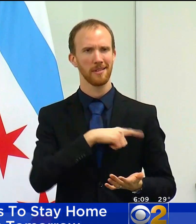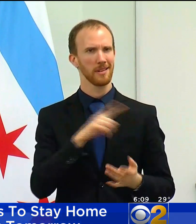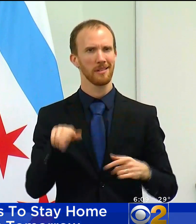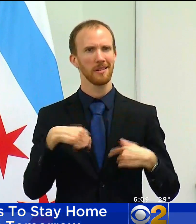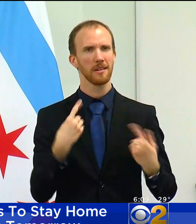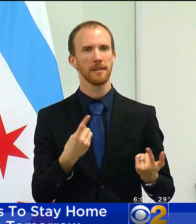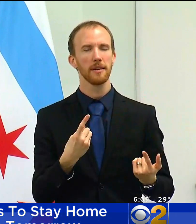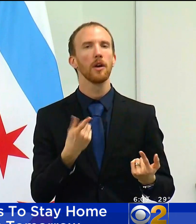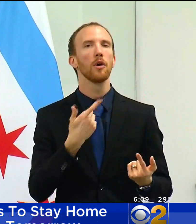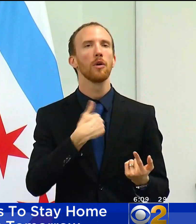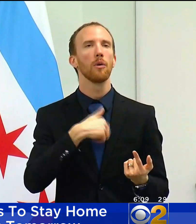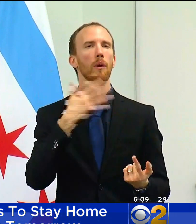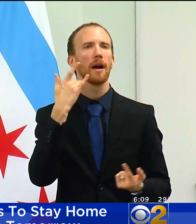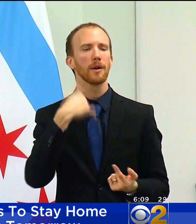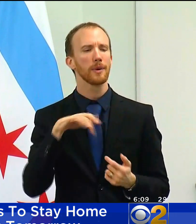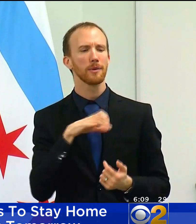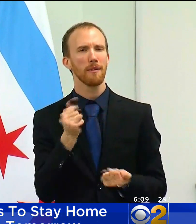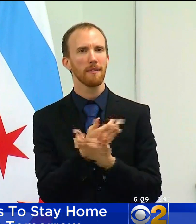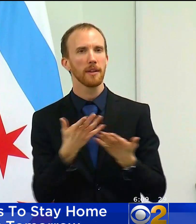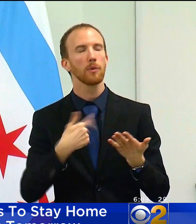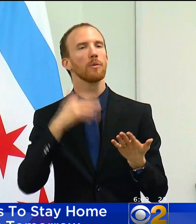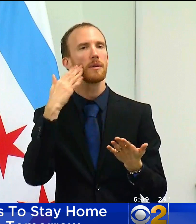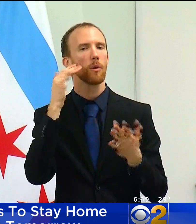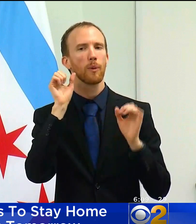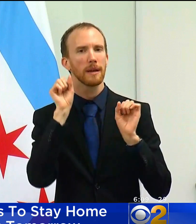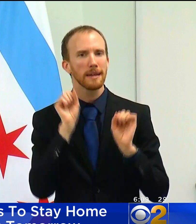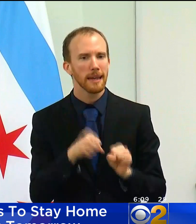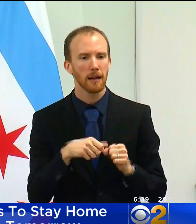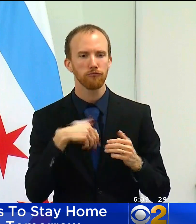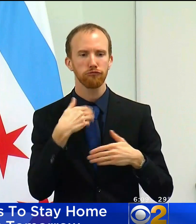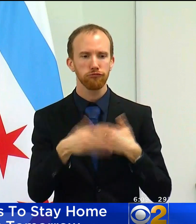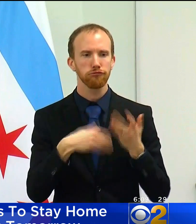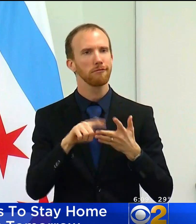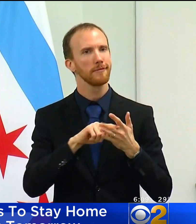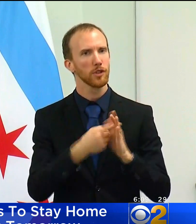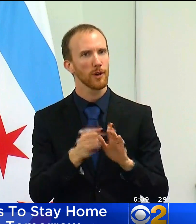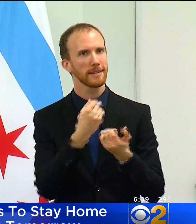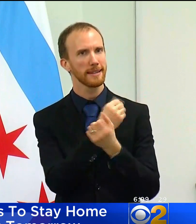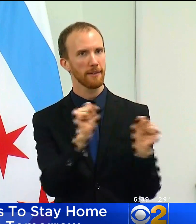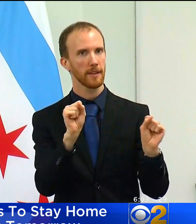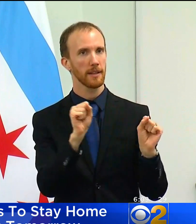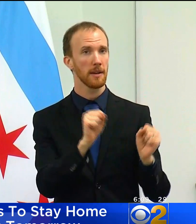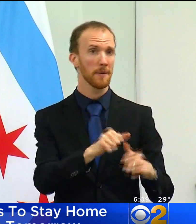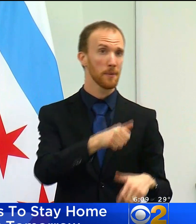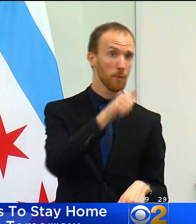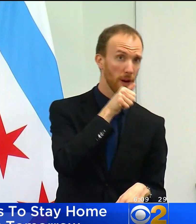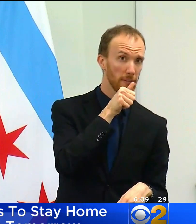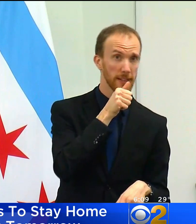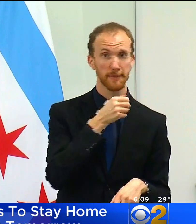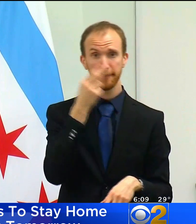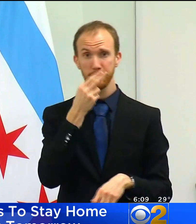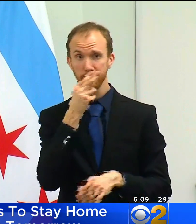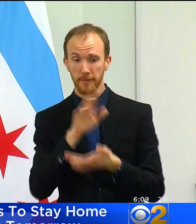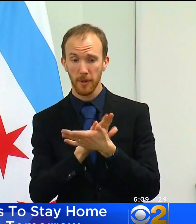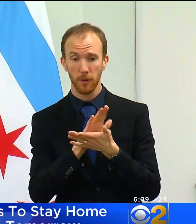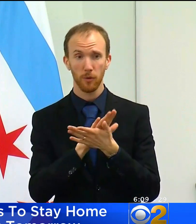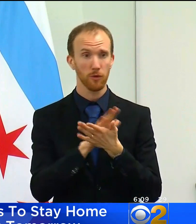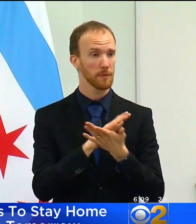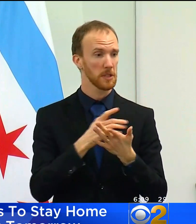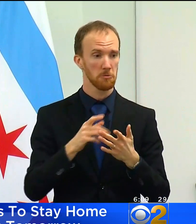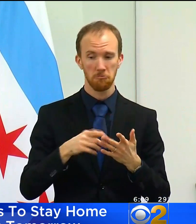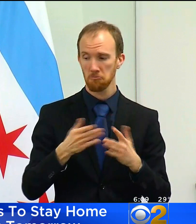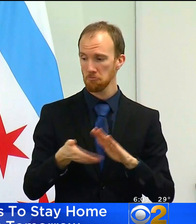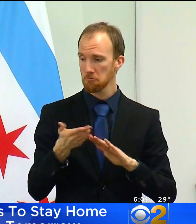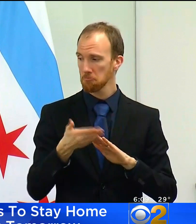done this because we know that we can safely operate our schools. Private and parochial schools in Chicago have been operating operating since the fall and